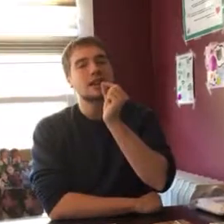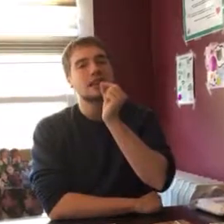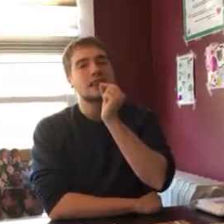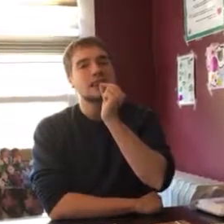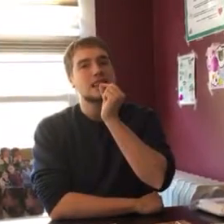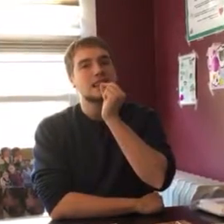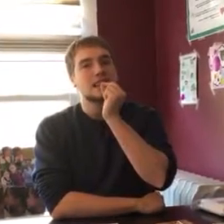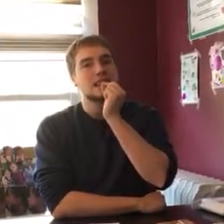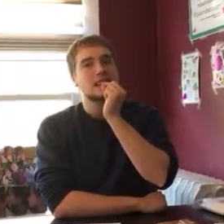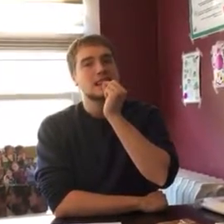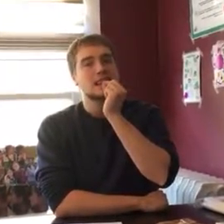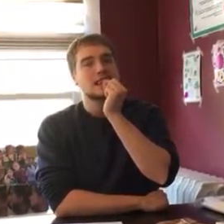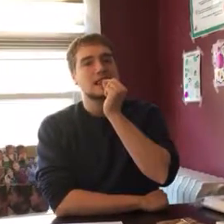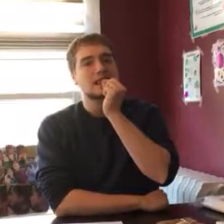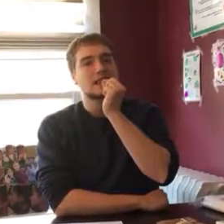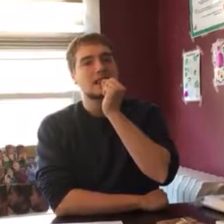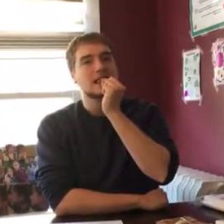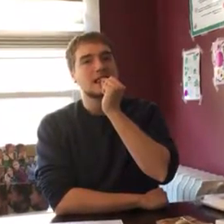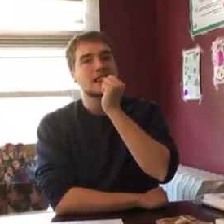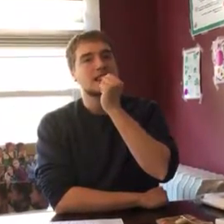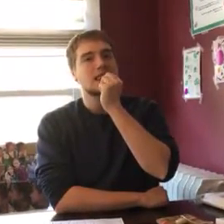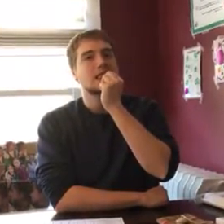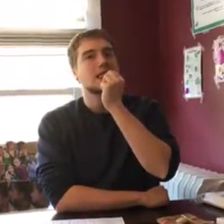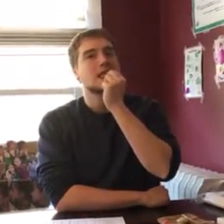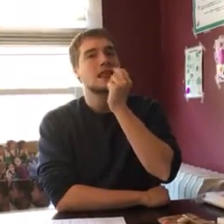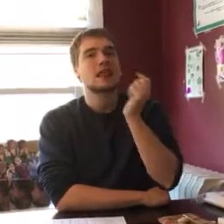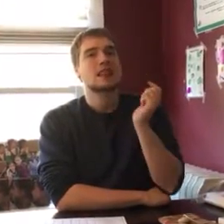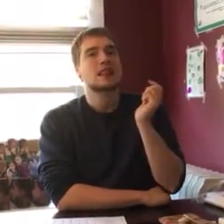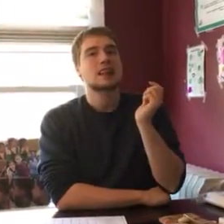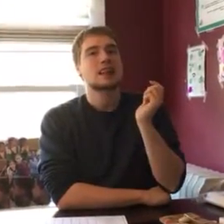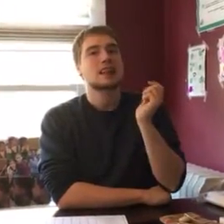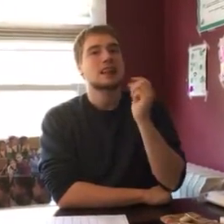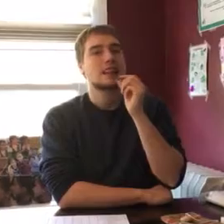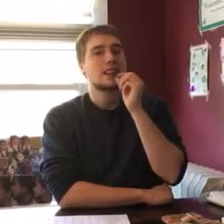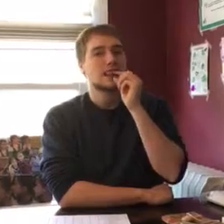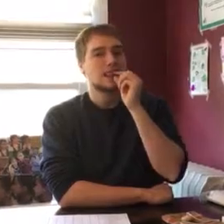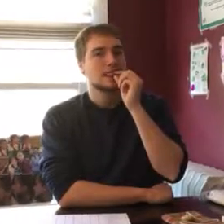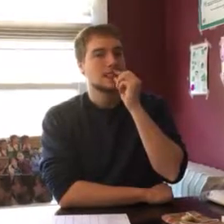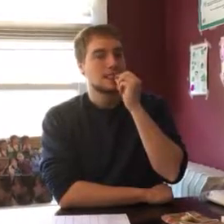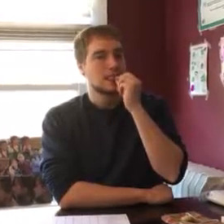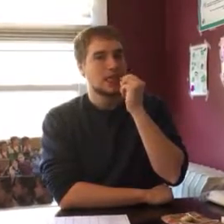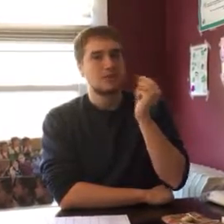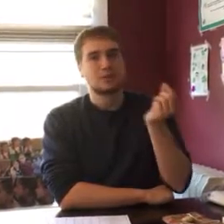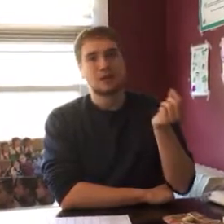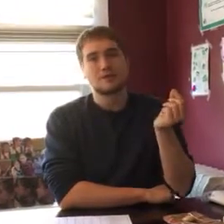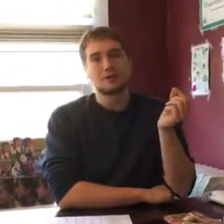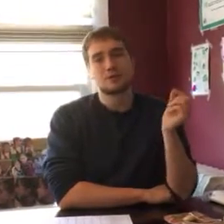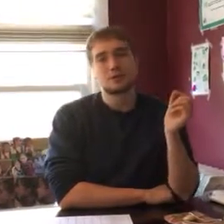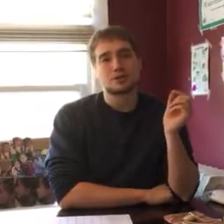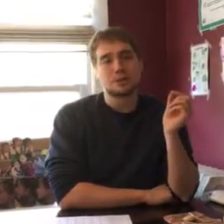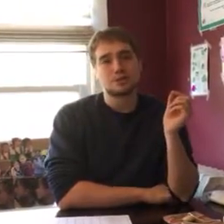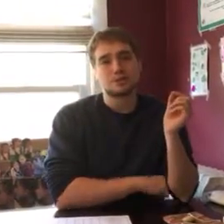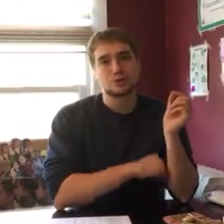like that and then you have you instruct them to